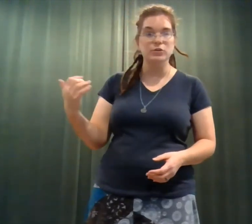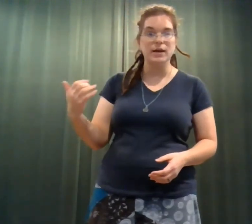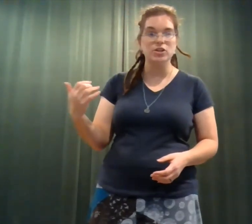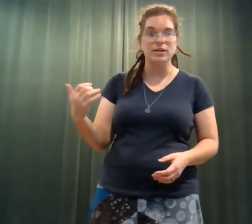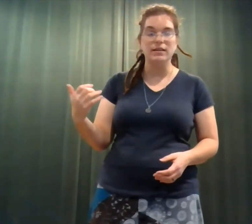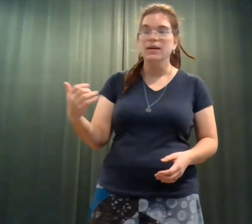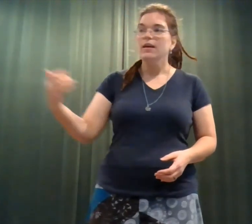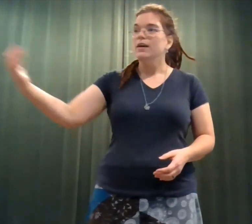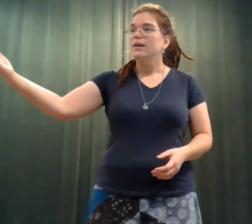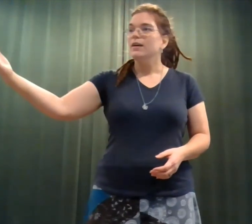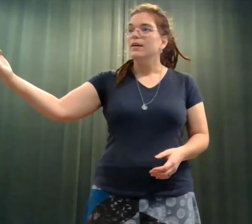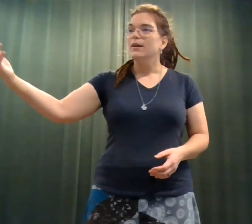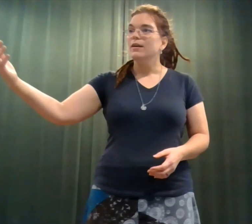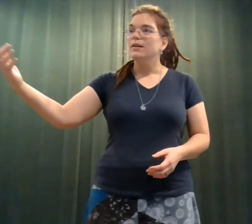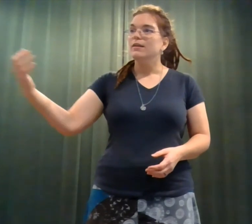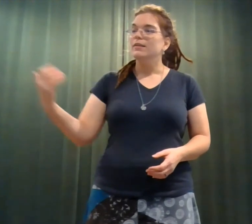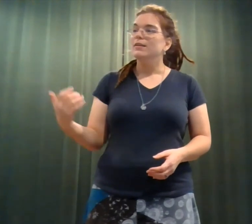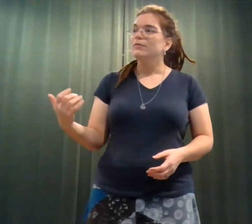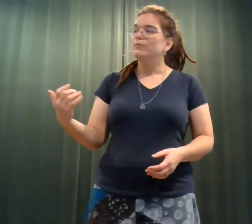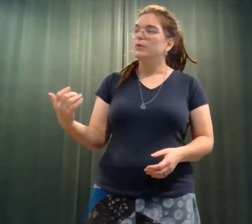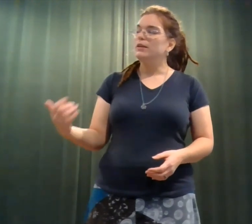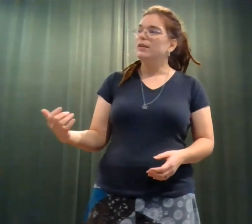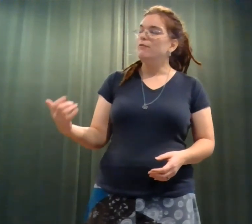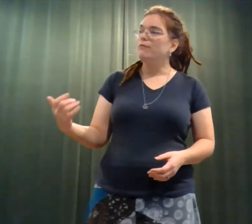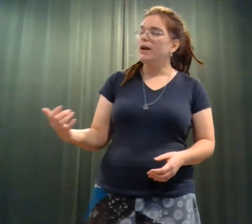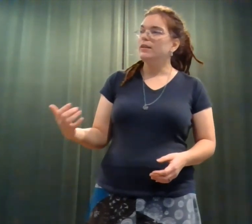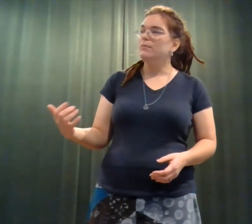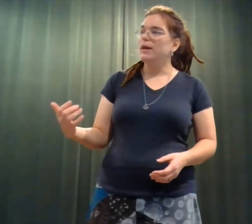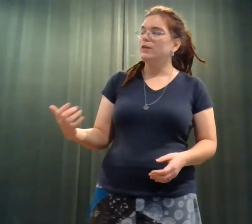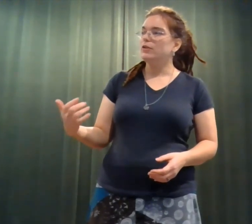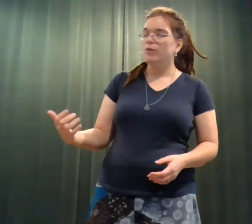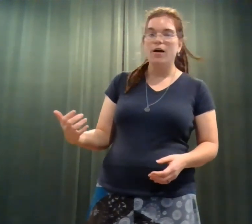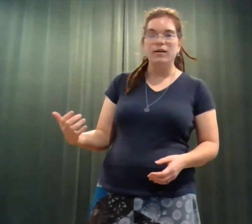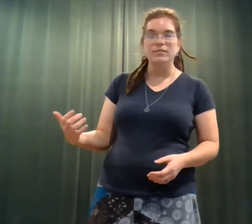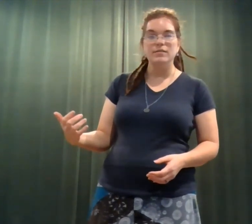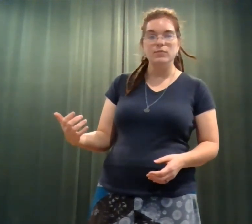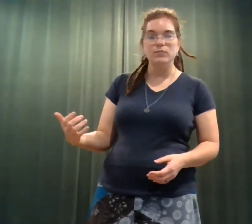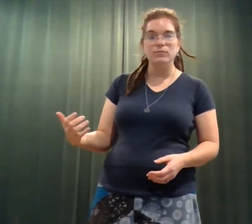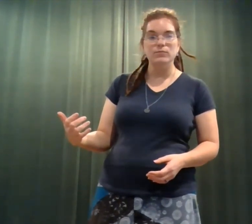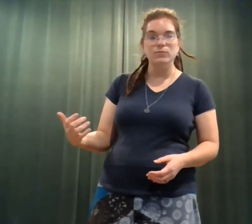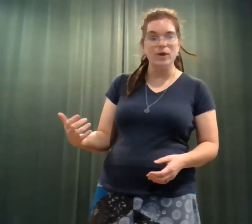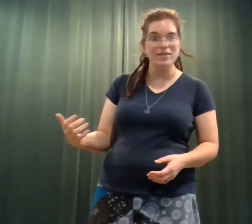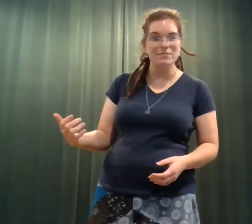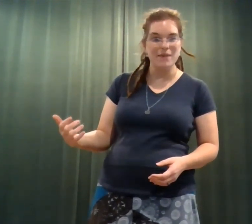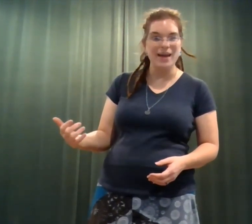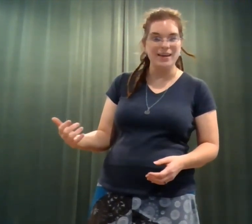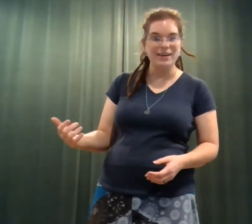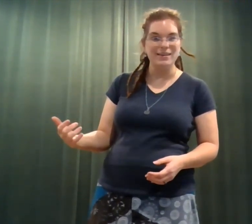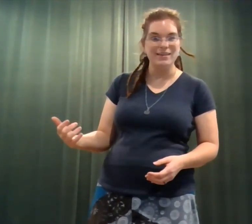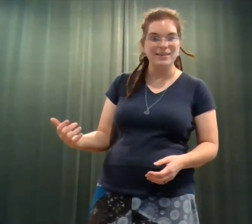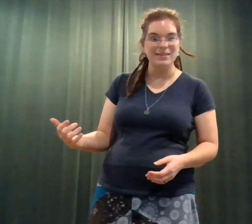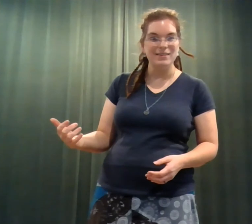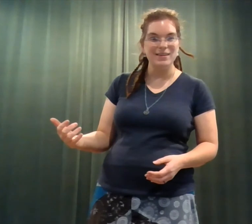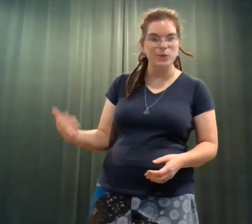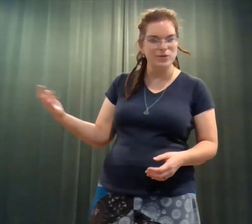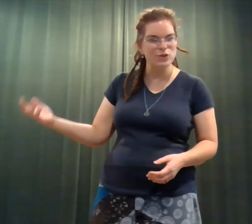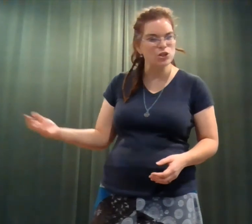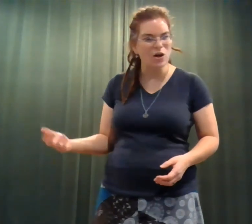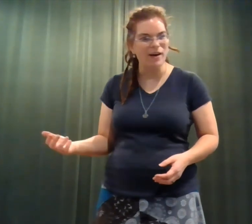direction. And when they finally made it across, it wasn't Maggie. It was John.